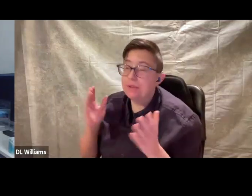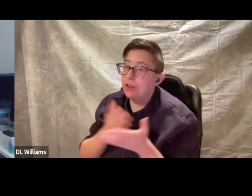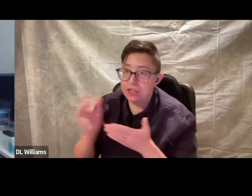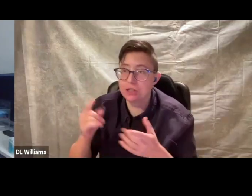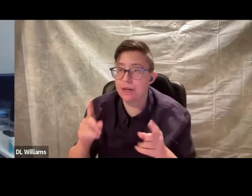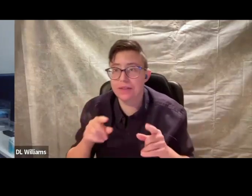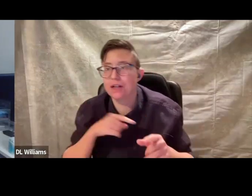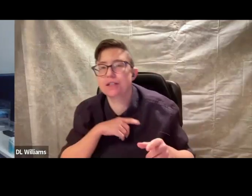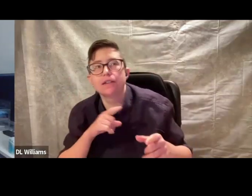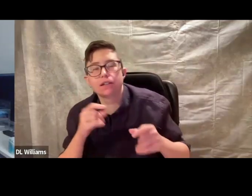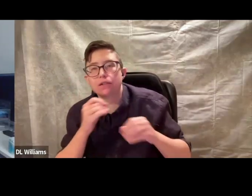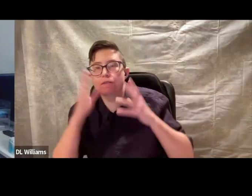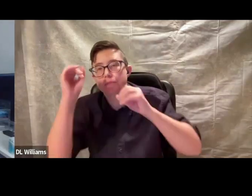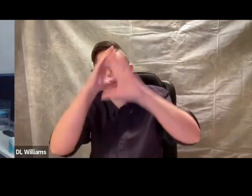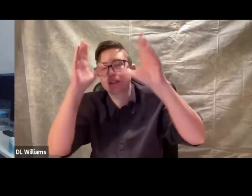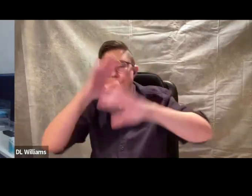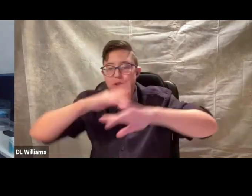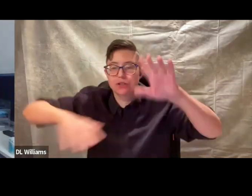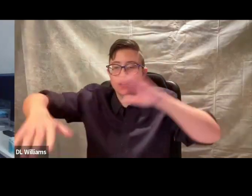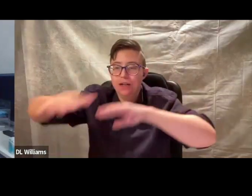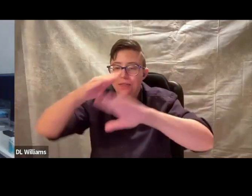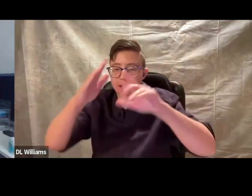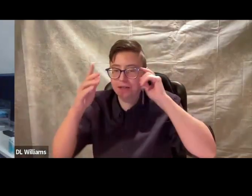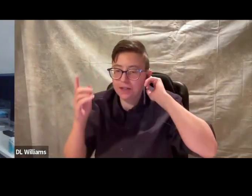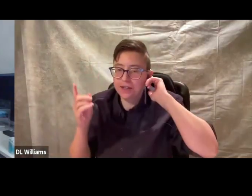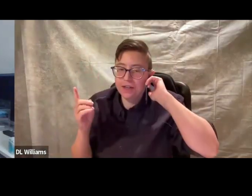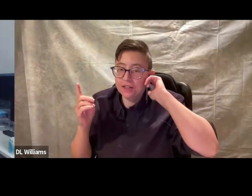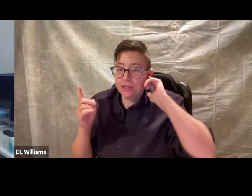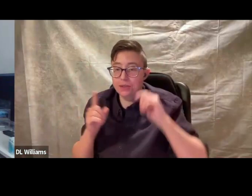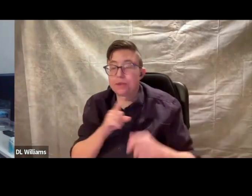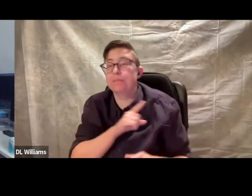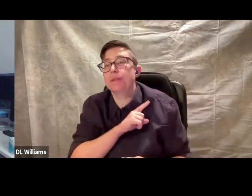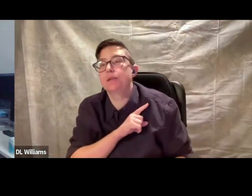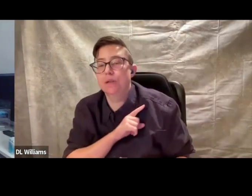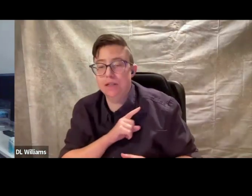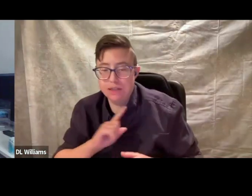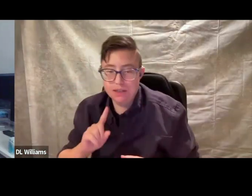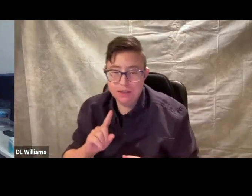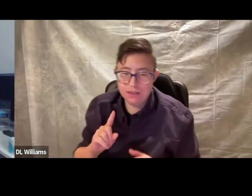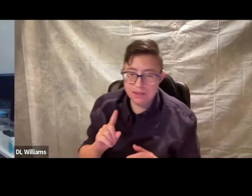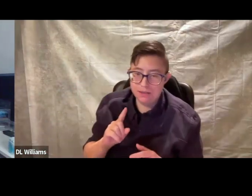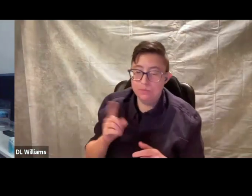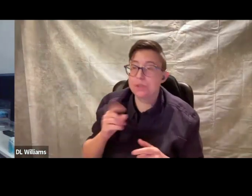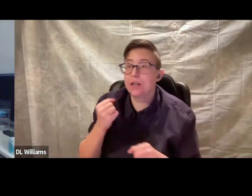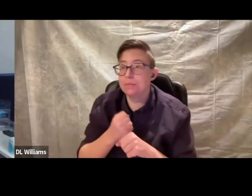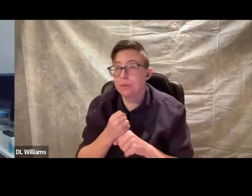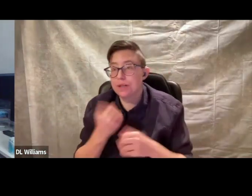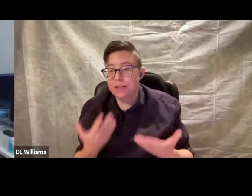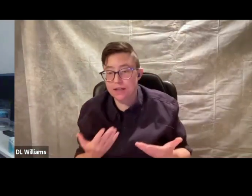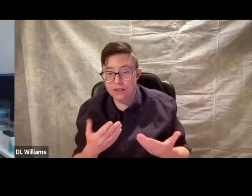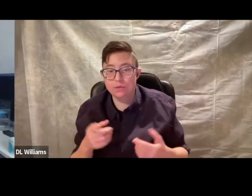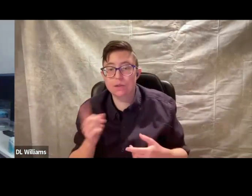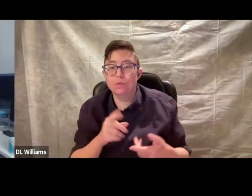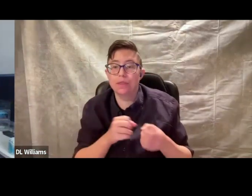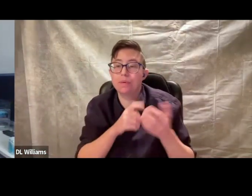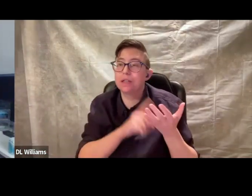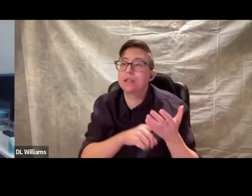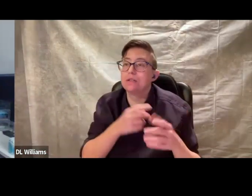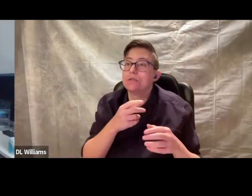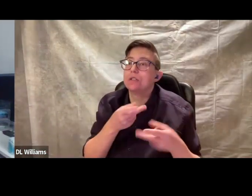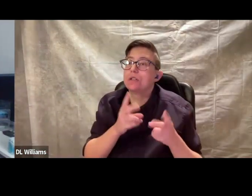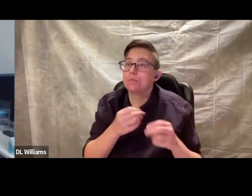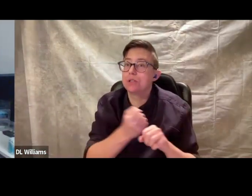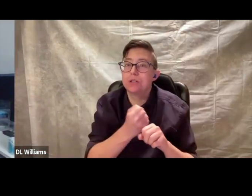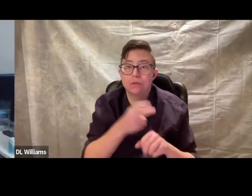I just wanted to be very clear about that because there's a lot of misconceptions out there. So that's why what I'm doing now and what